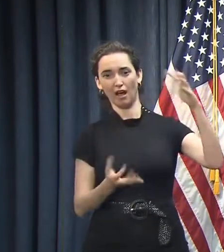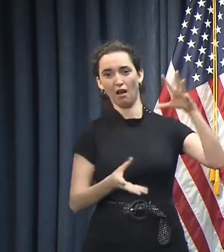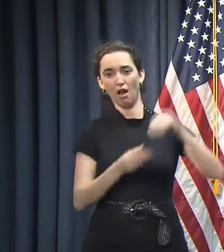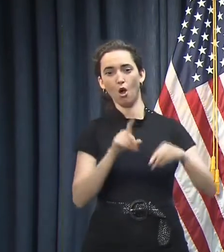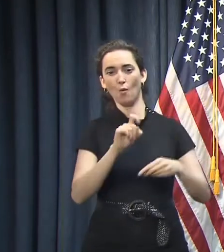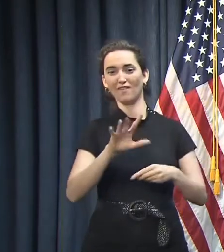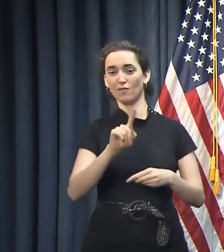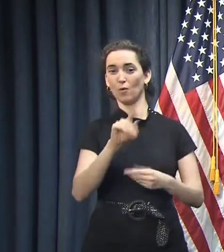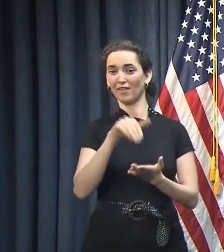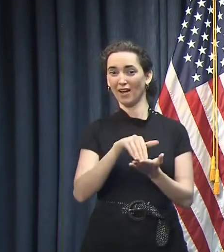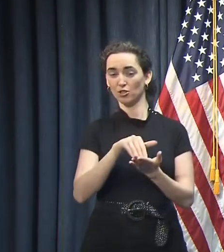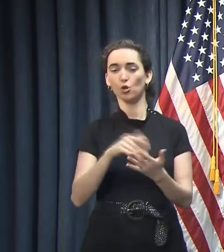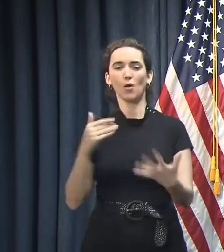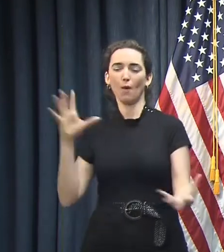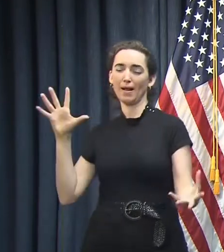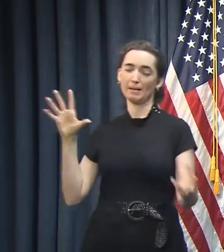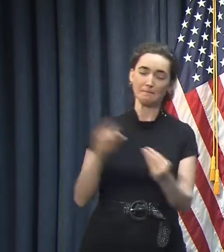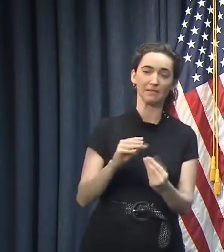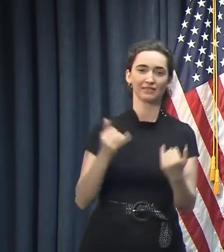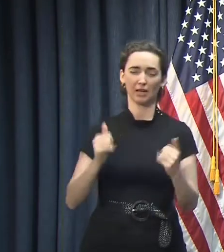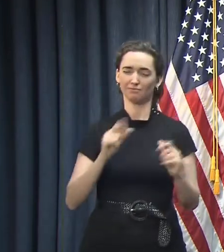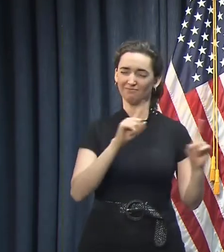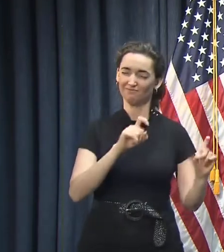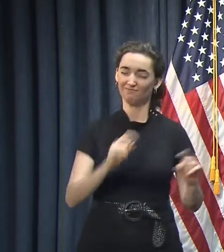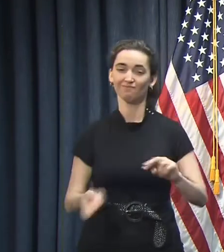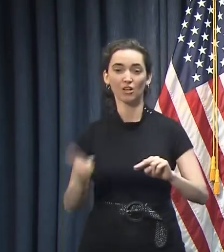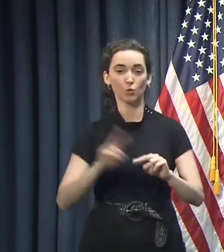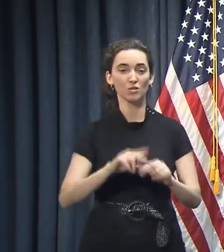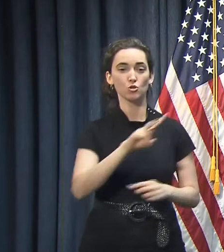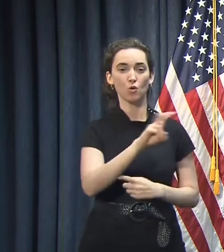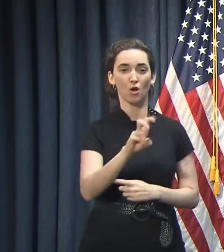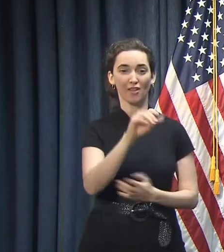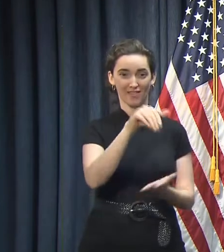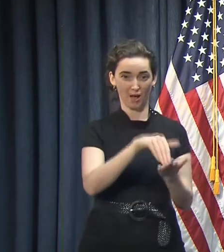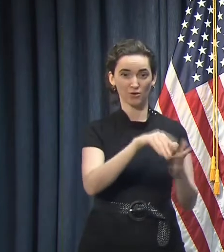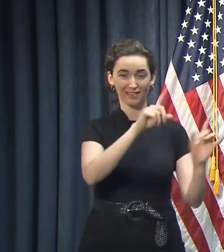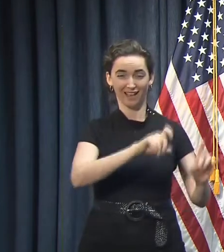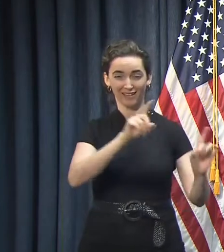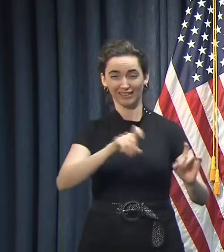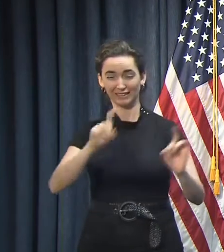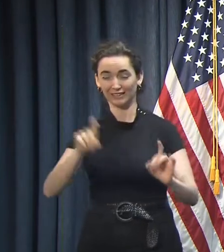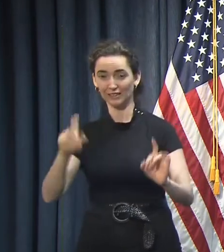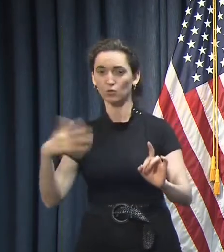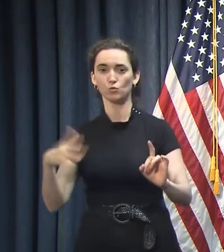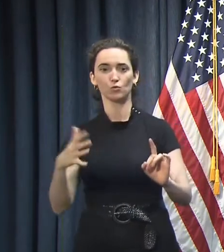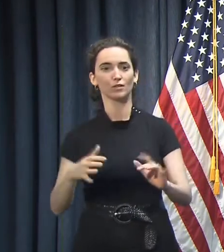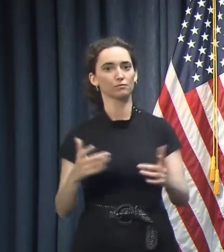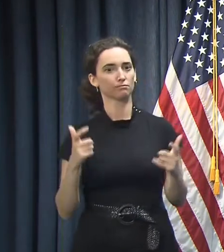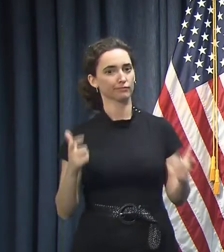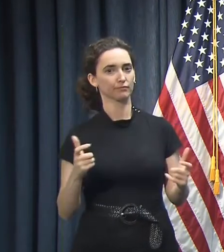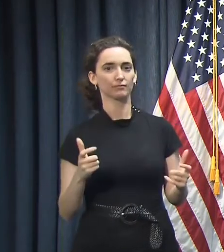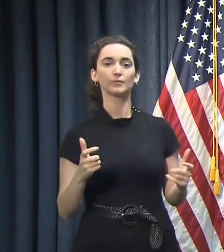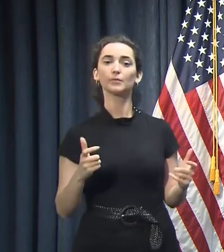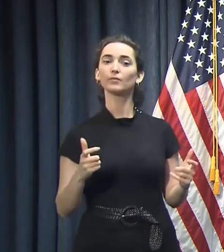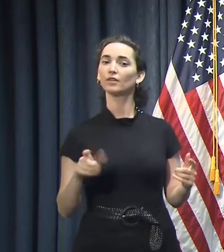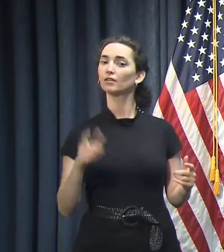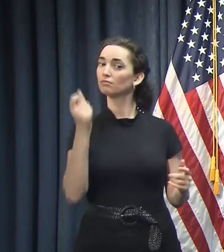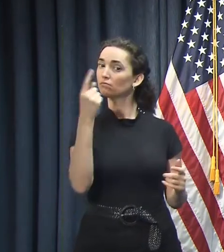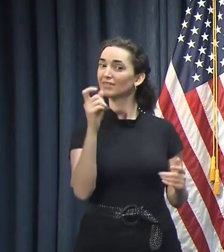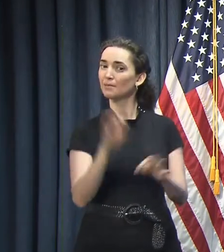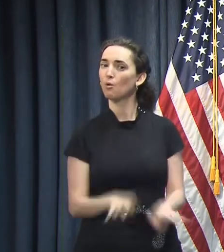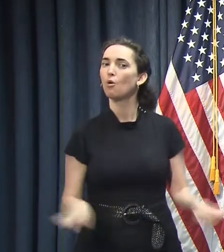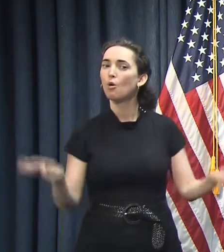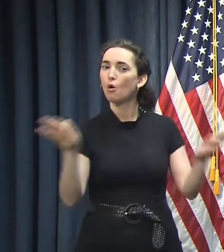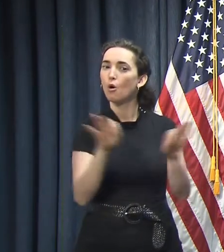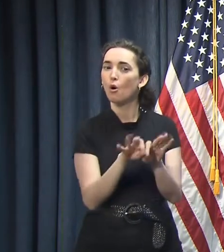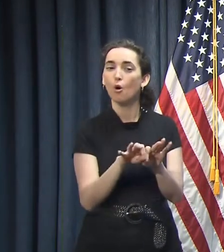tests in one month is going to be significant, and it's also critically important because we need to have